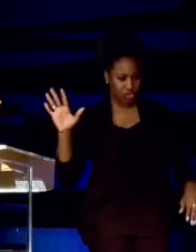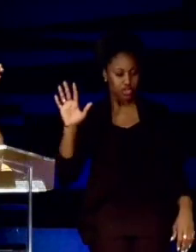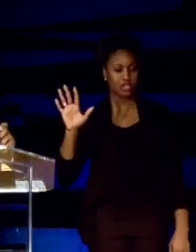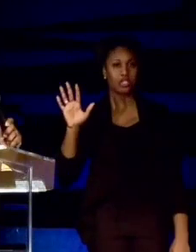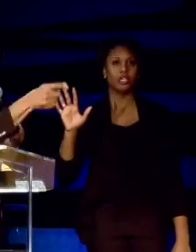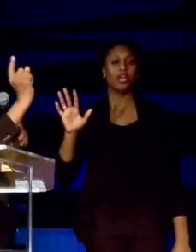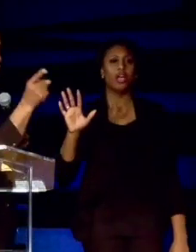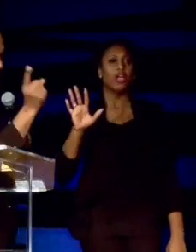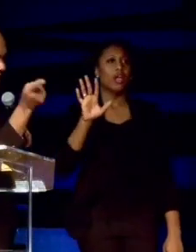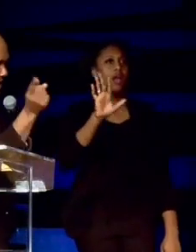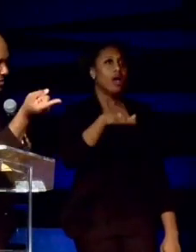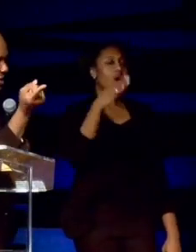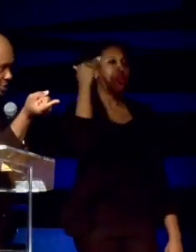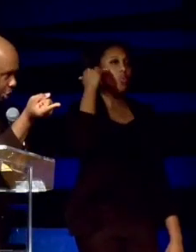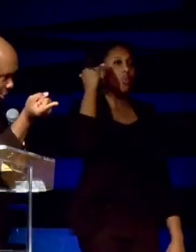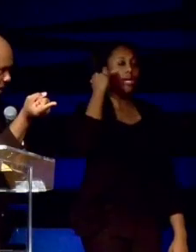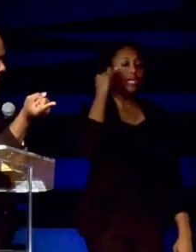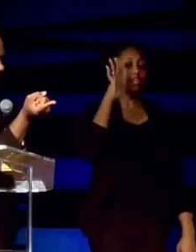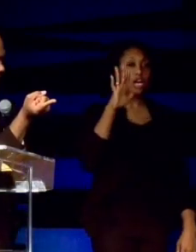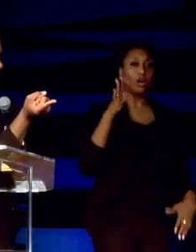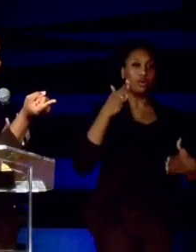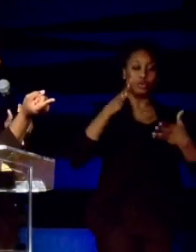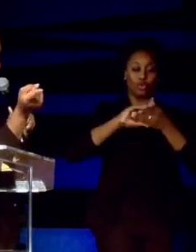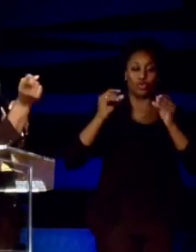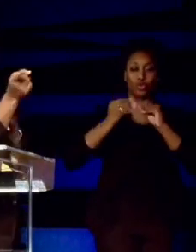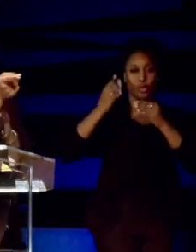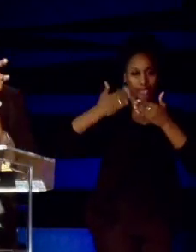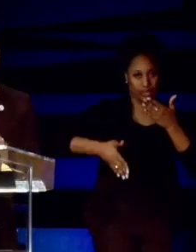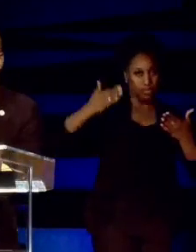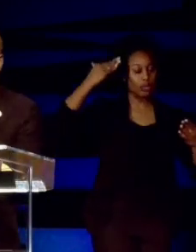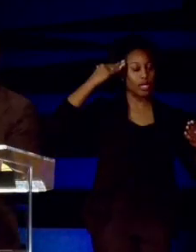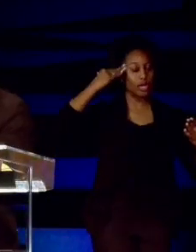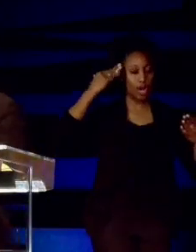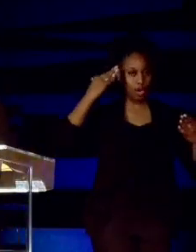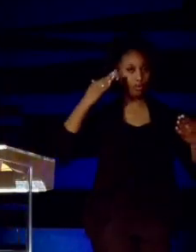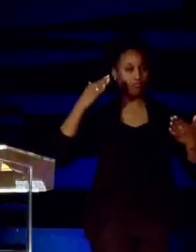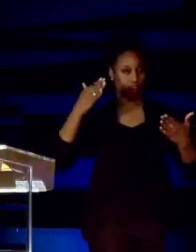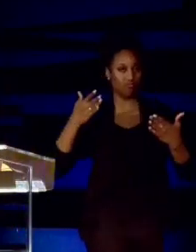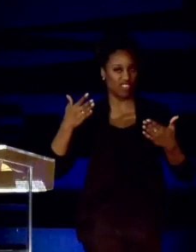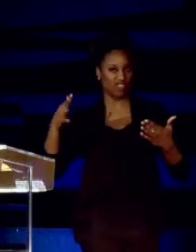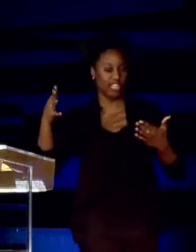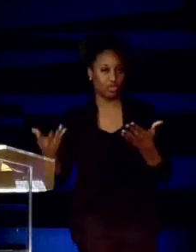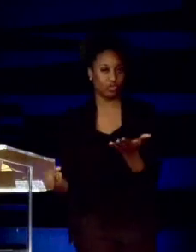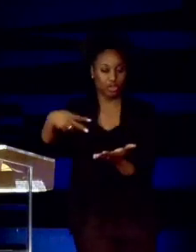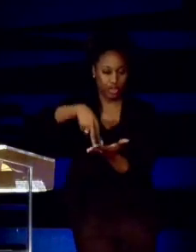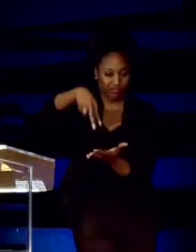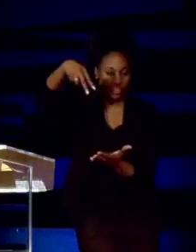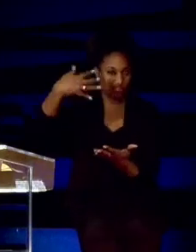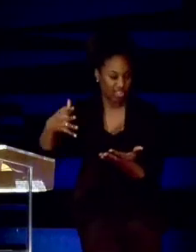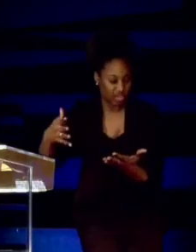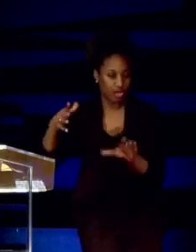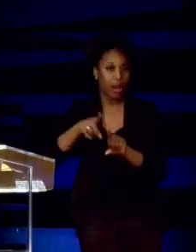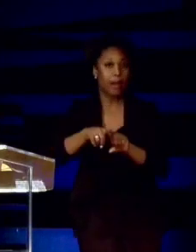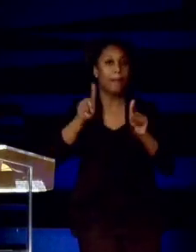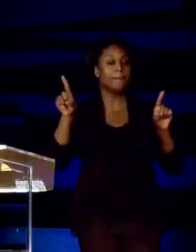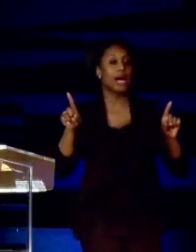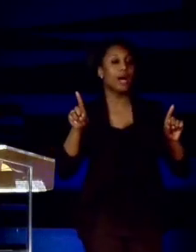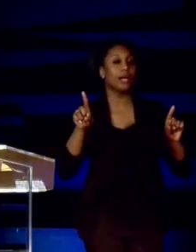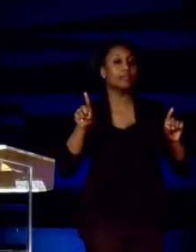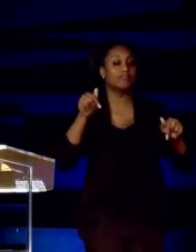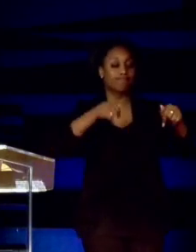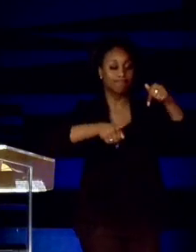for a second here. We know the end of the story. We know he got up. But put yourself